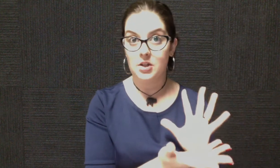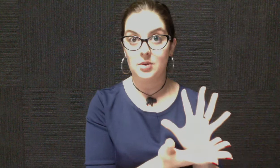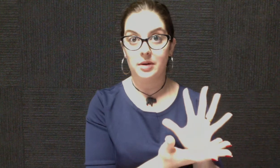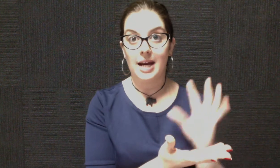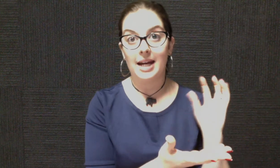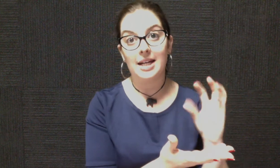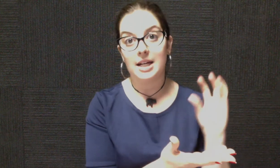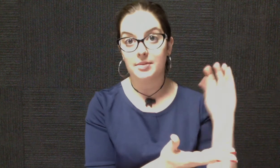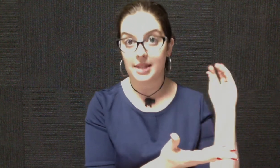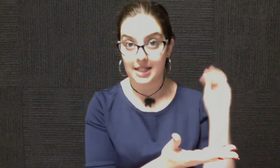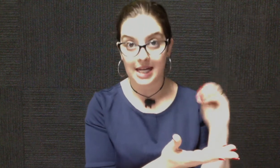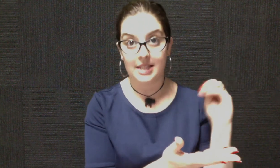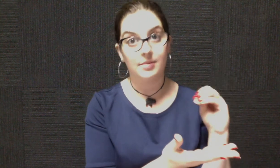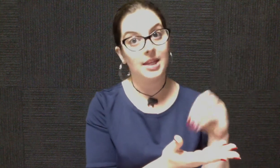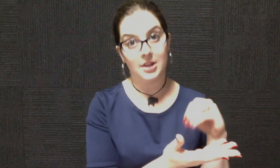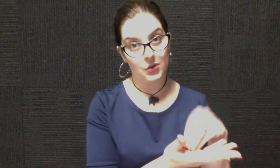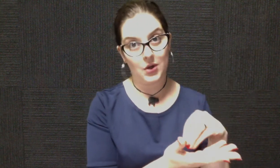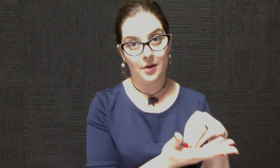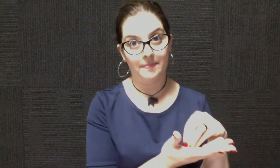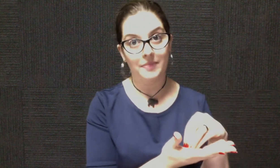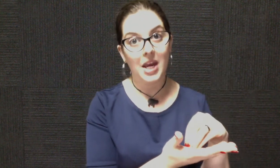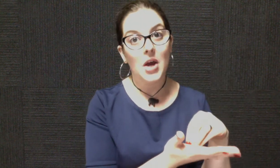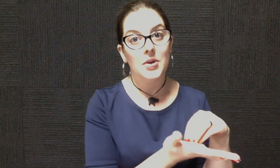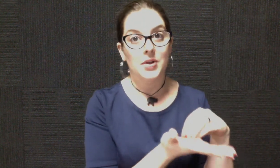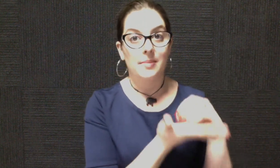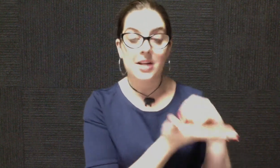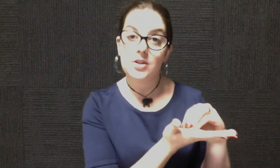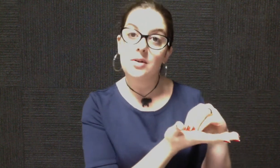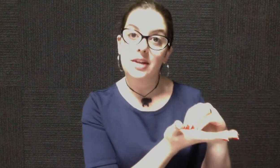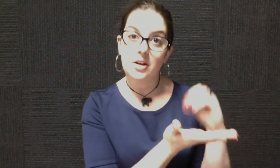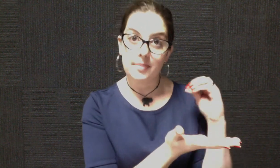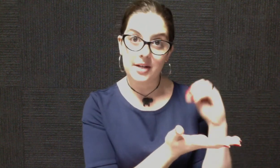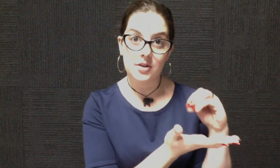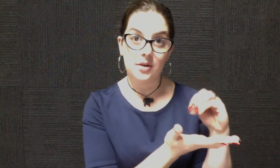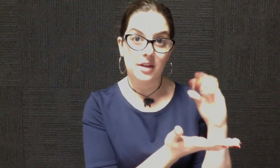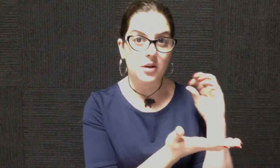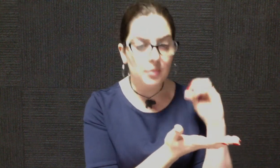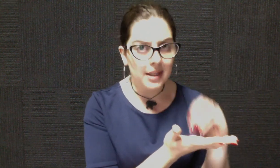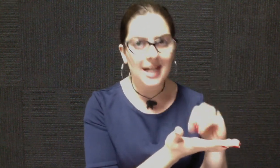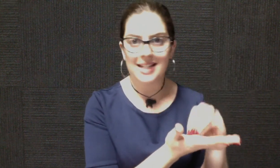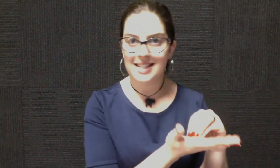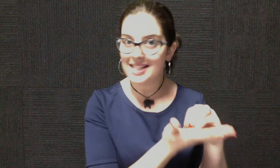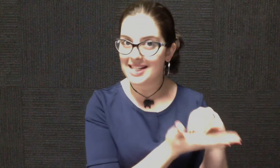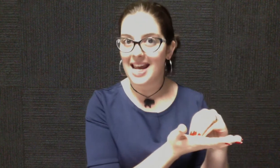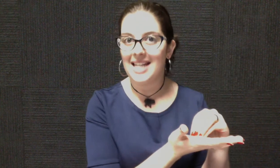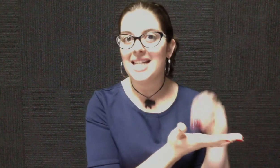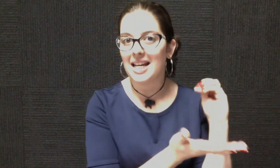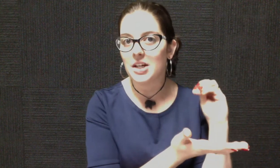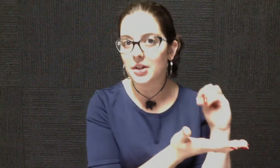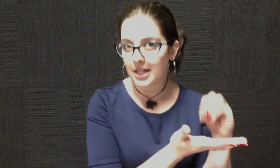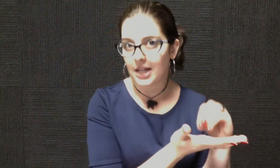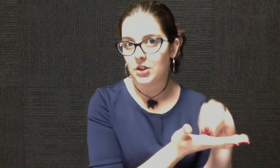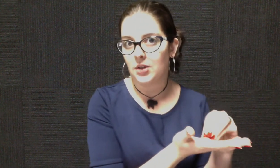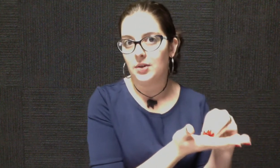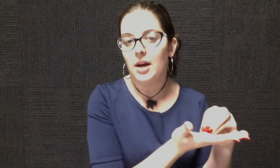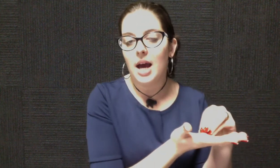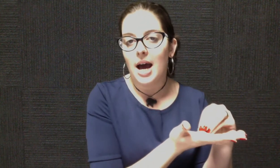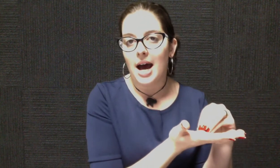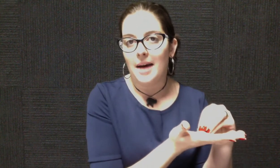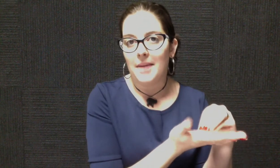story and connect with the text within the song. So make sure that you pick a song that you really understand and can connect to and